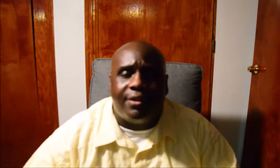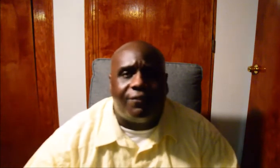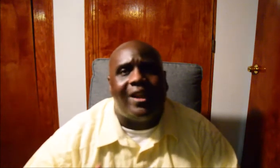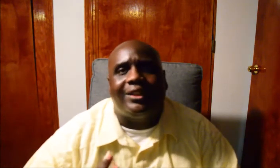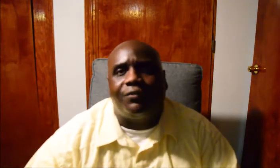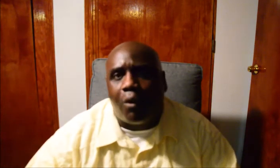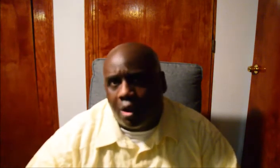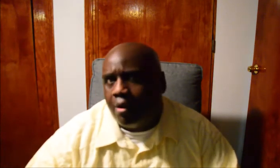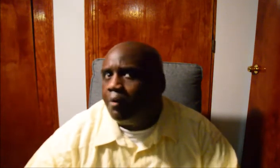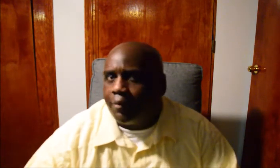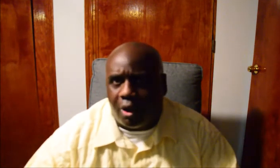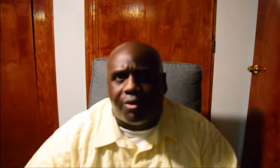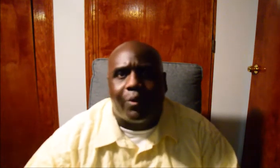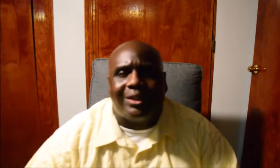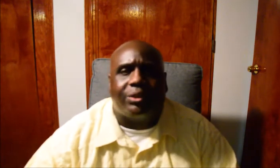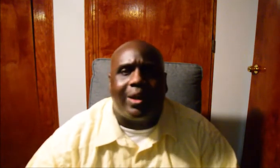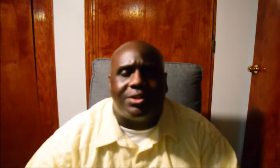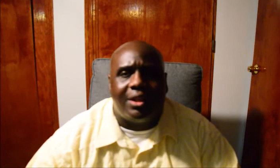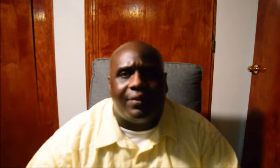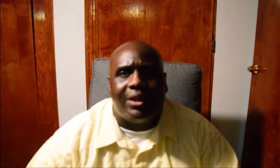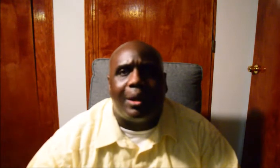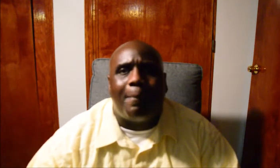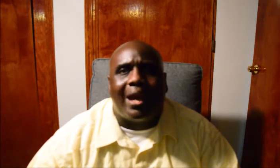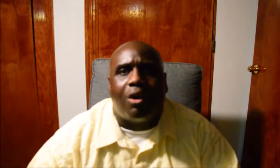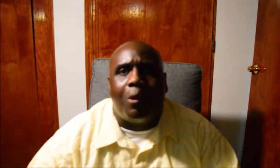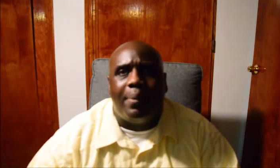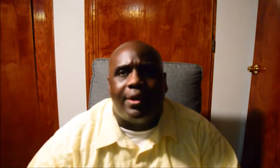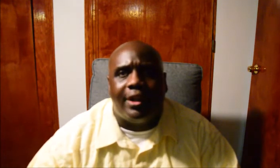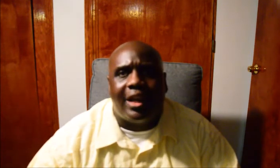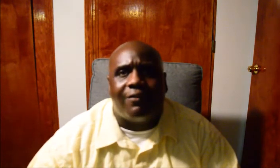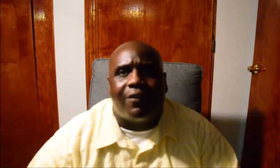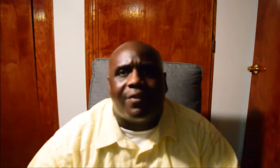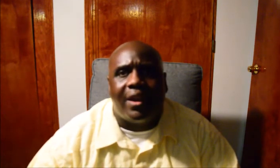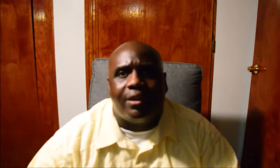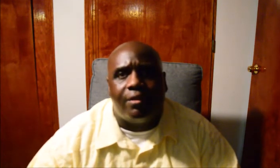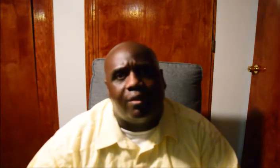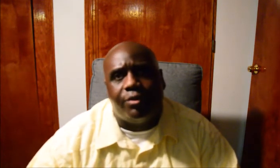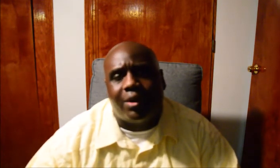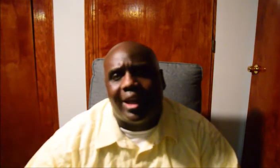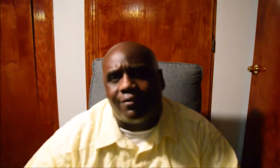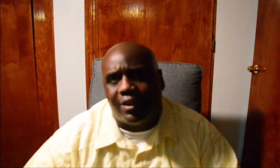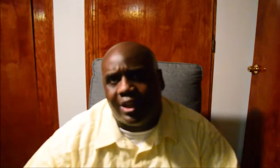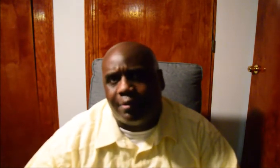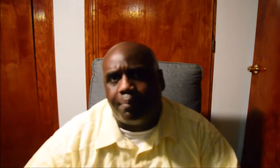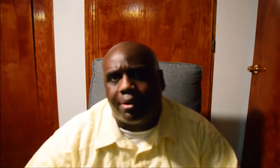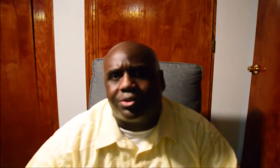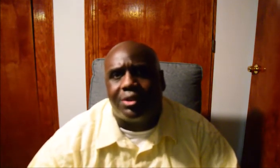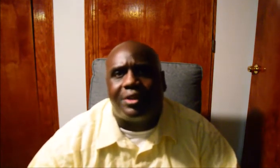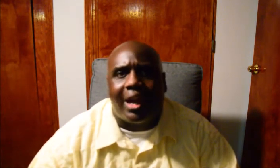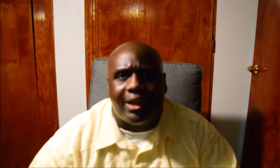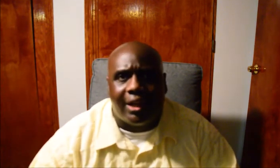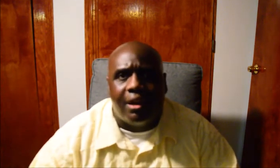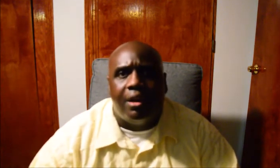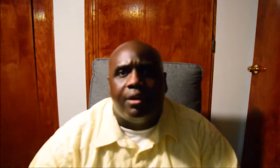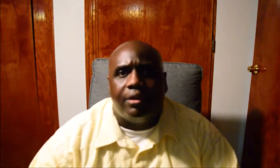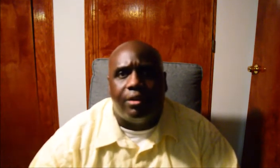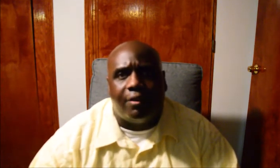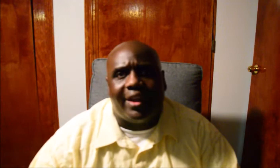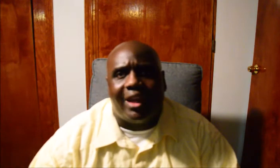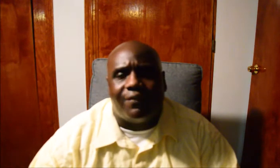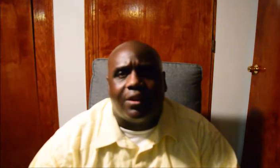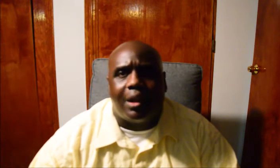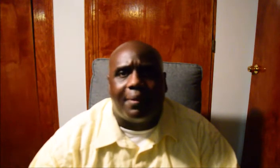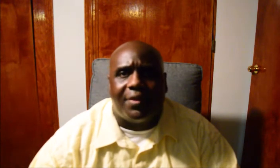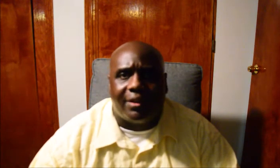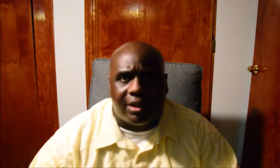now under phase four, all the restaurants and everything are back open and everything, you know, you can have in-person dining, you